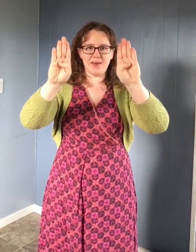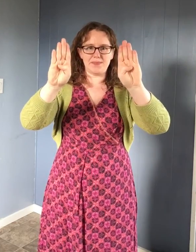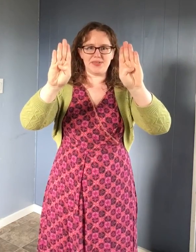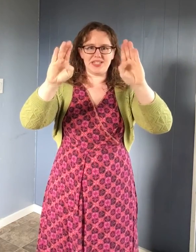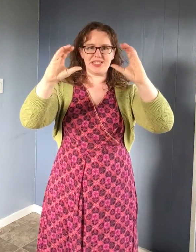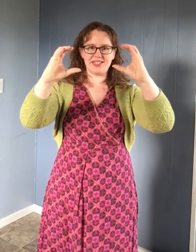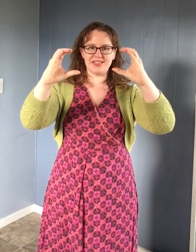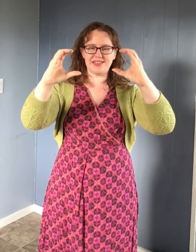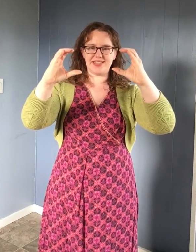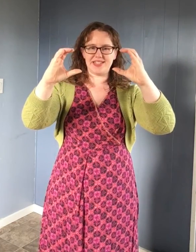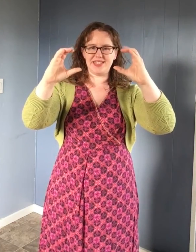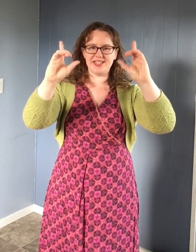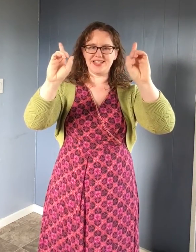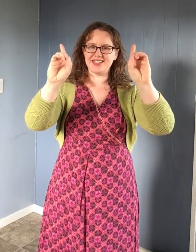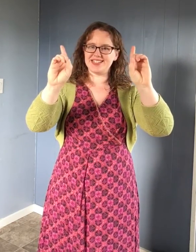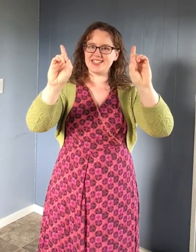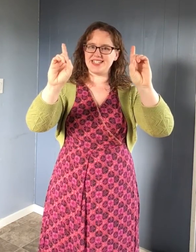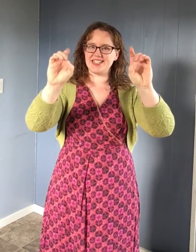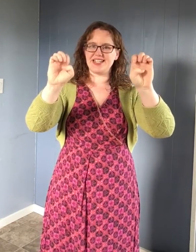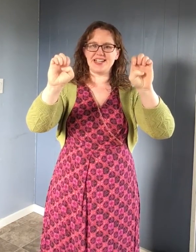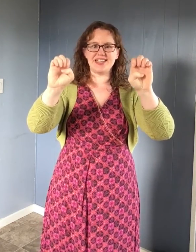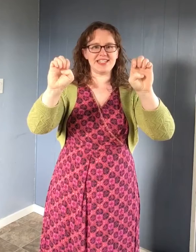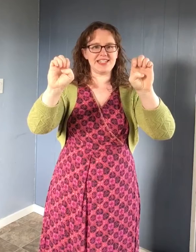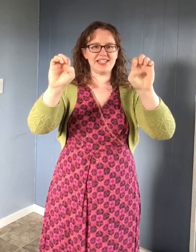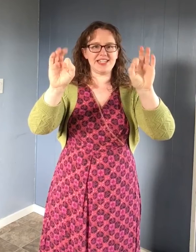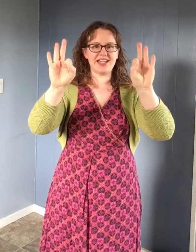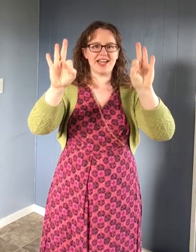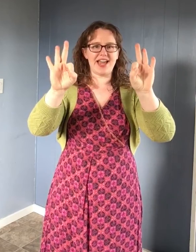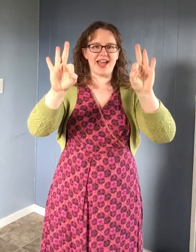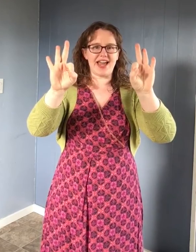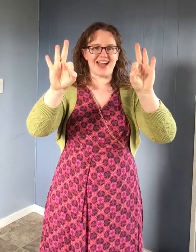B, C, D, E, F.